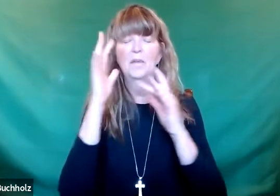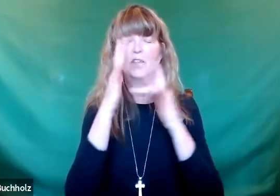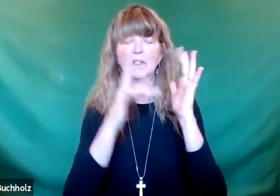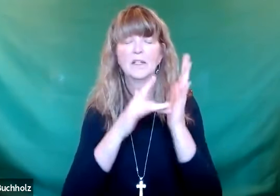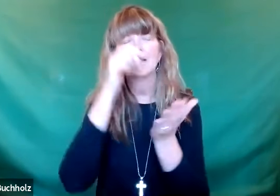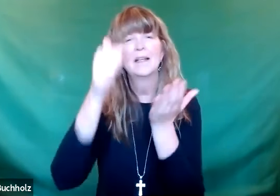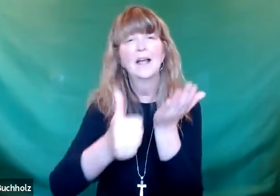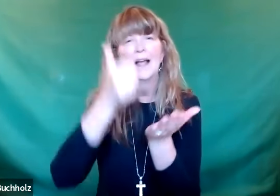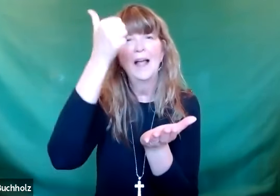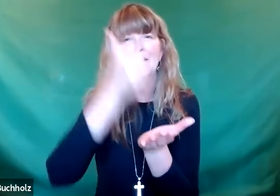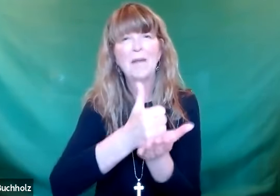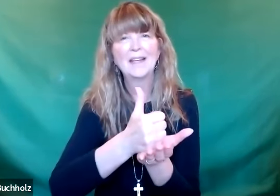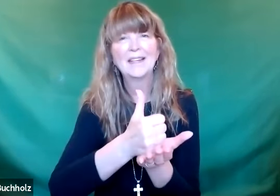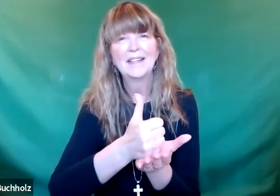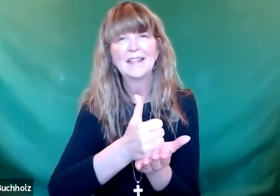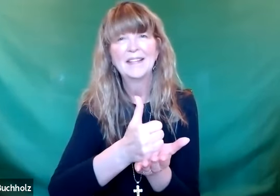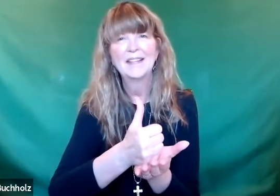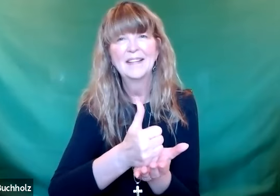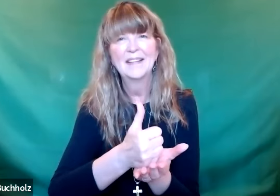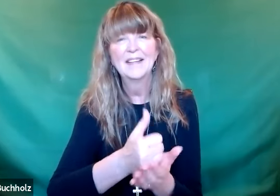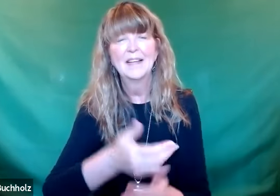ourselves in Jesus' name, amen.